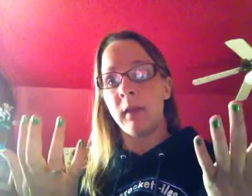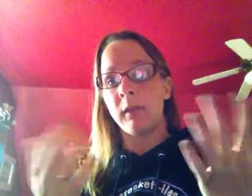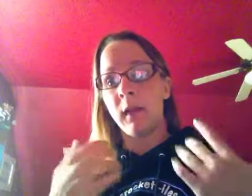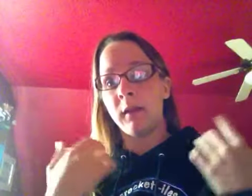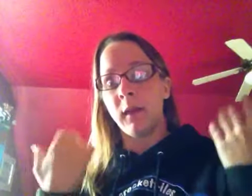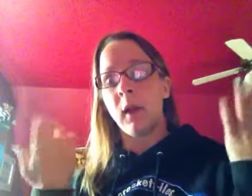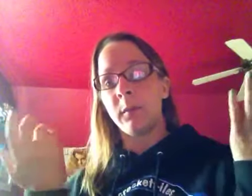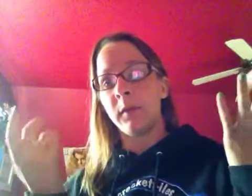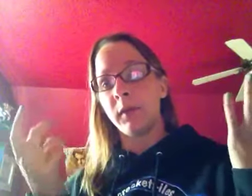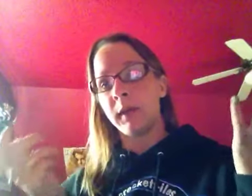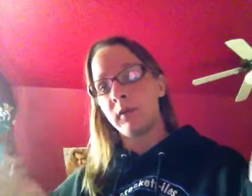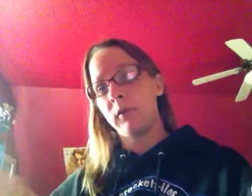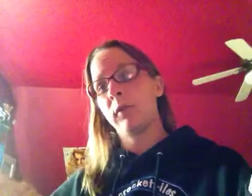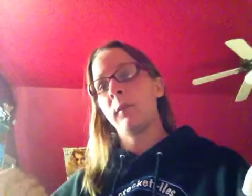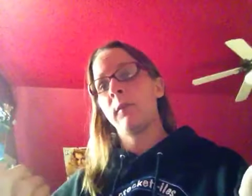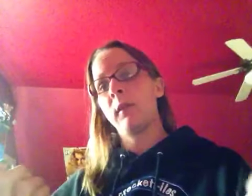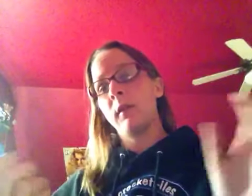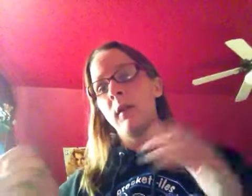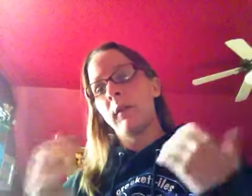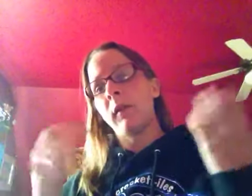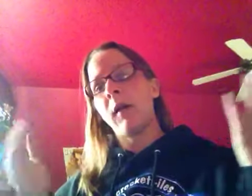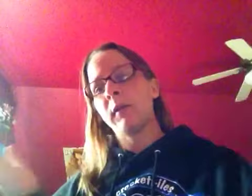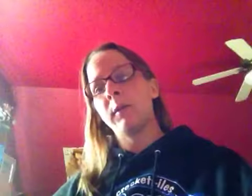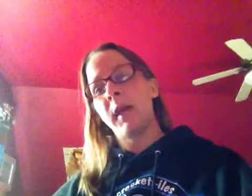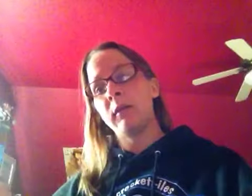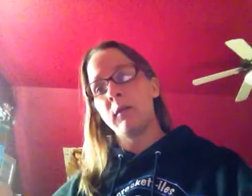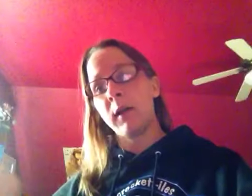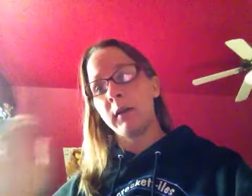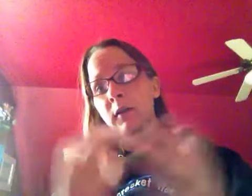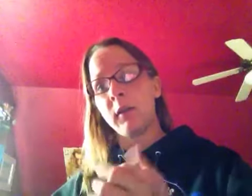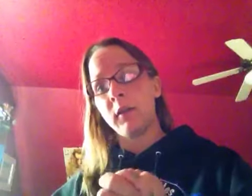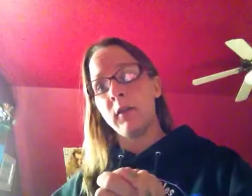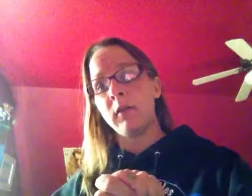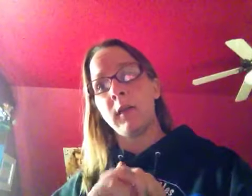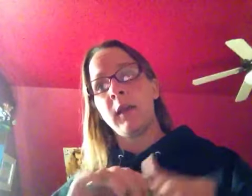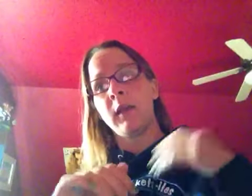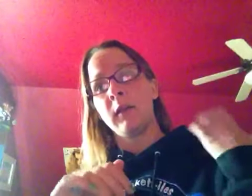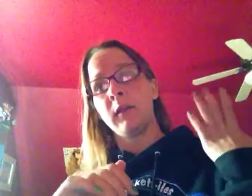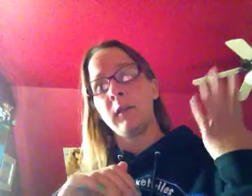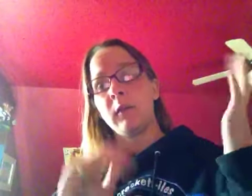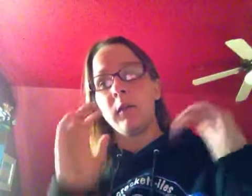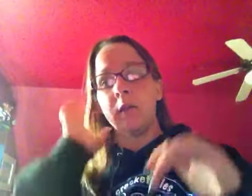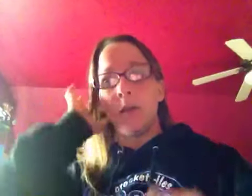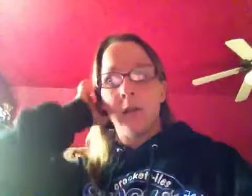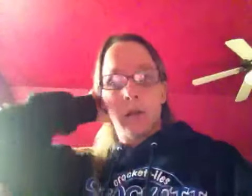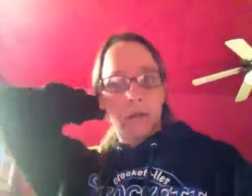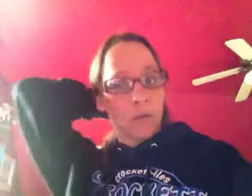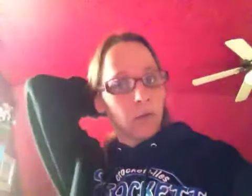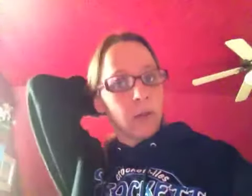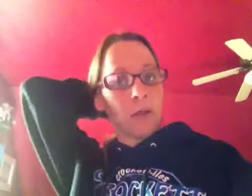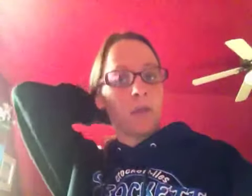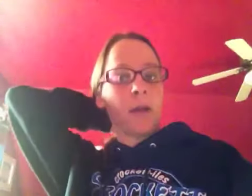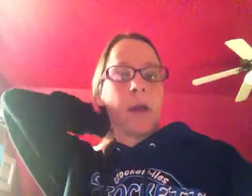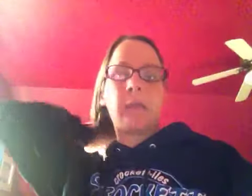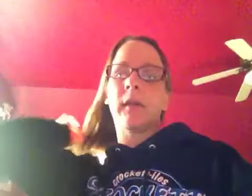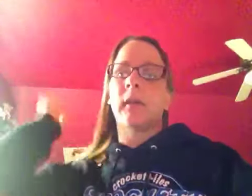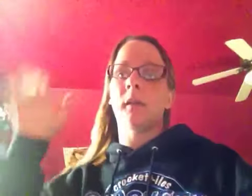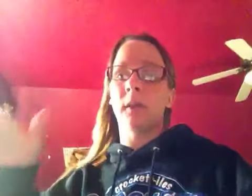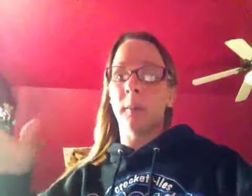and they help you like choose figure out which paint you want to choose they choose and they give like have like a set of number